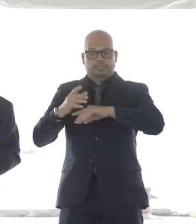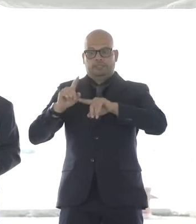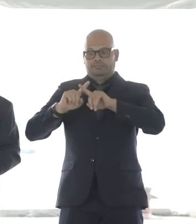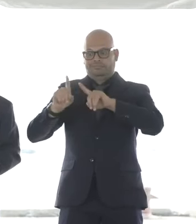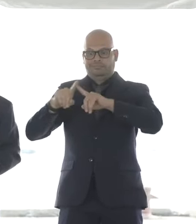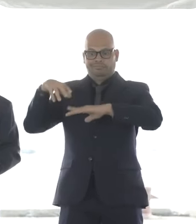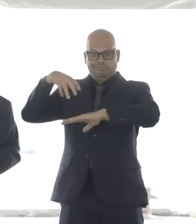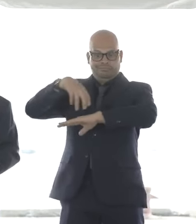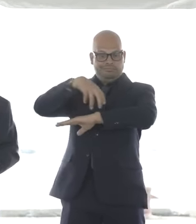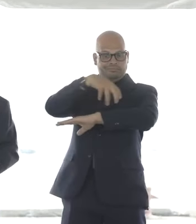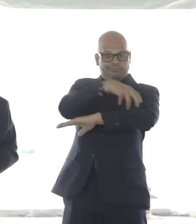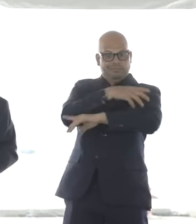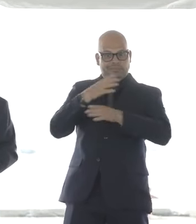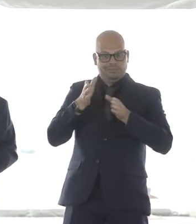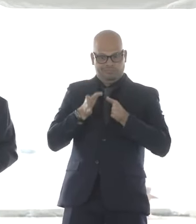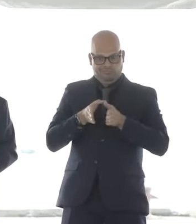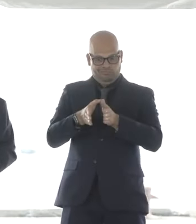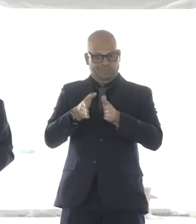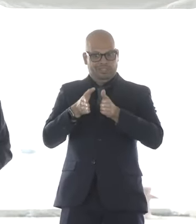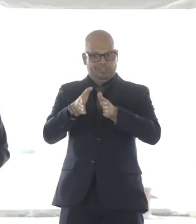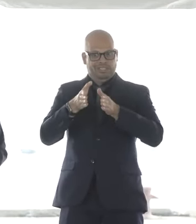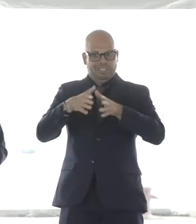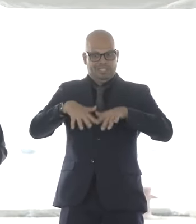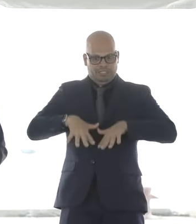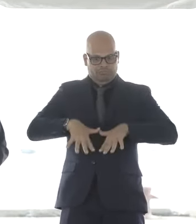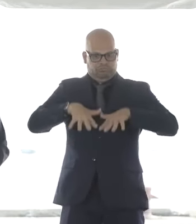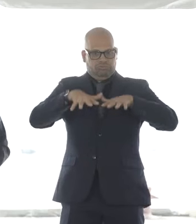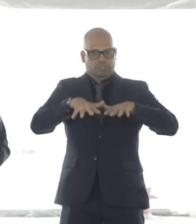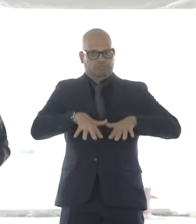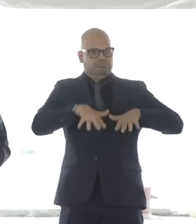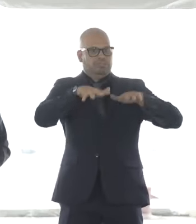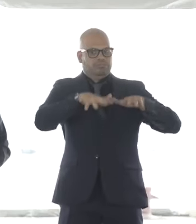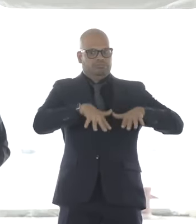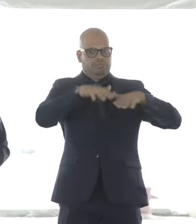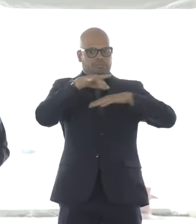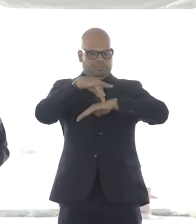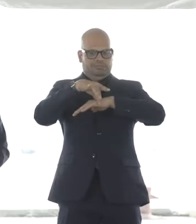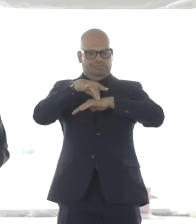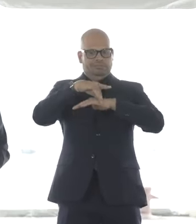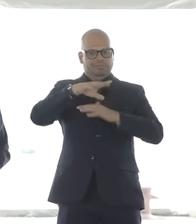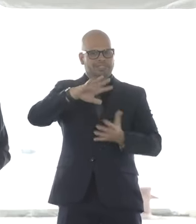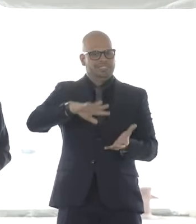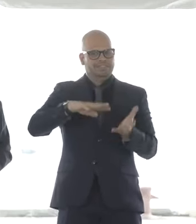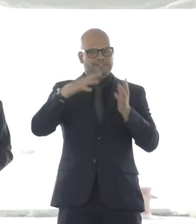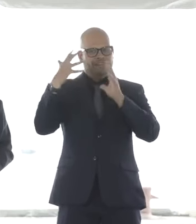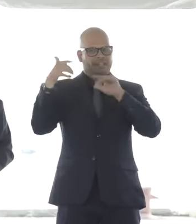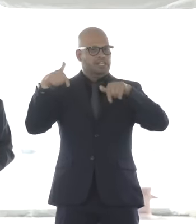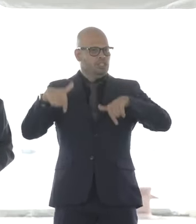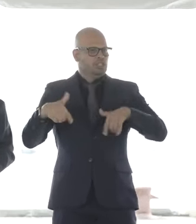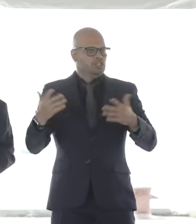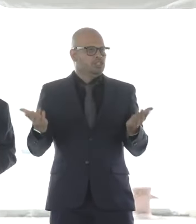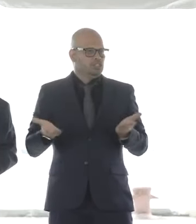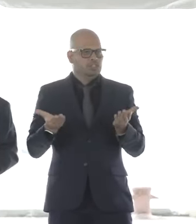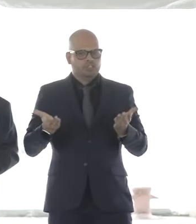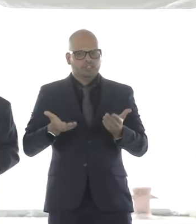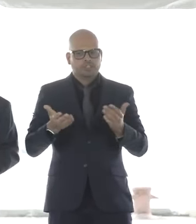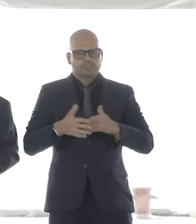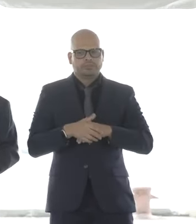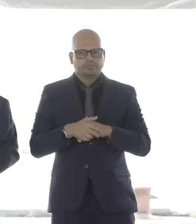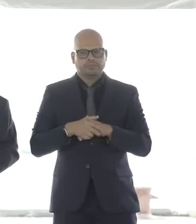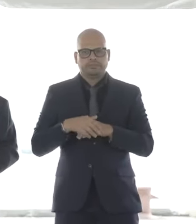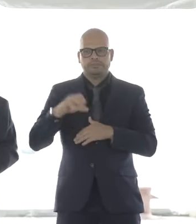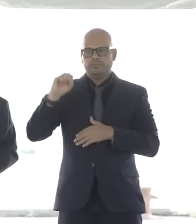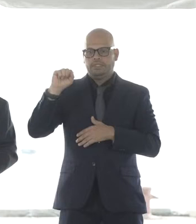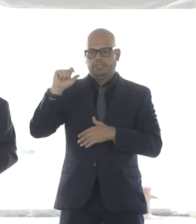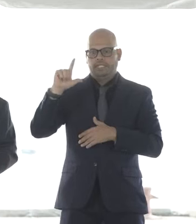climate crisis is here. But we know that while the sea can sink us, it can also save us. Today we celebrate